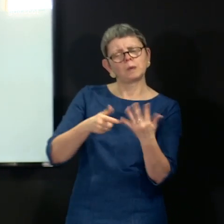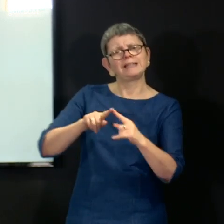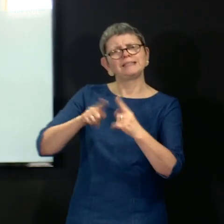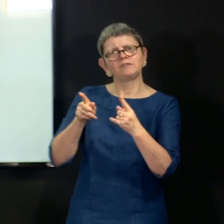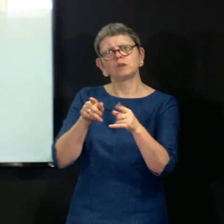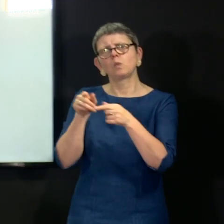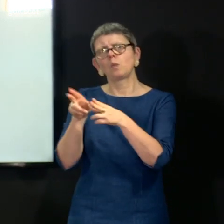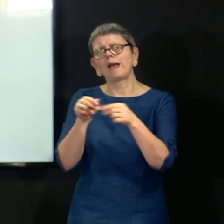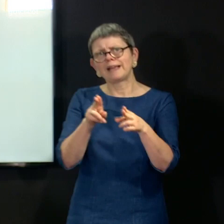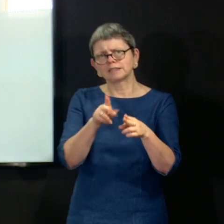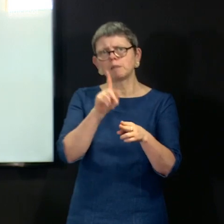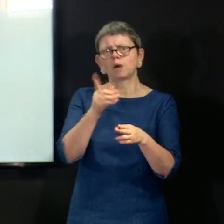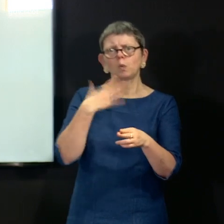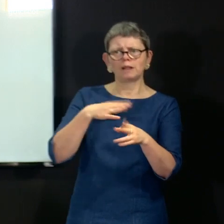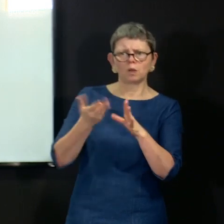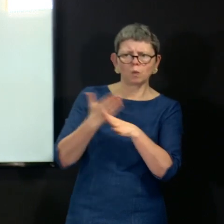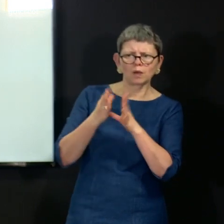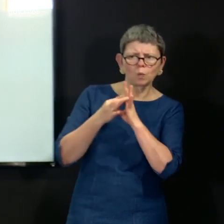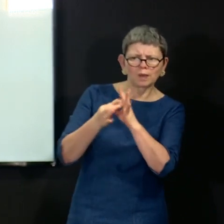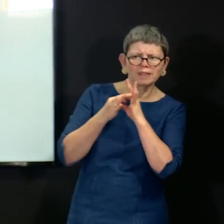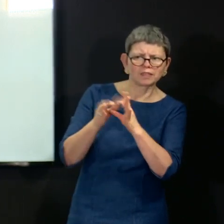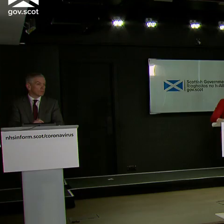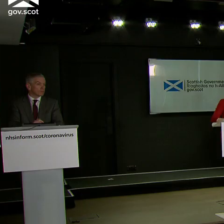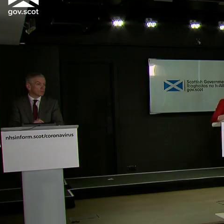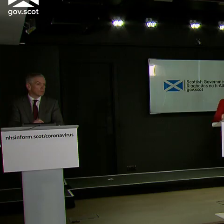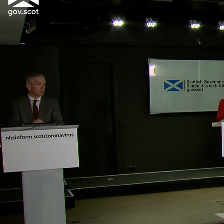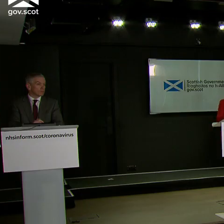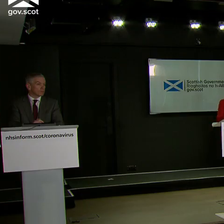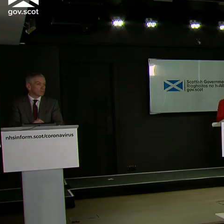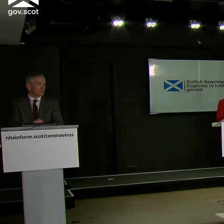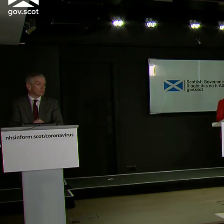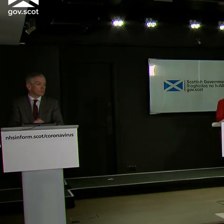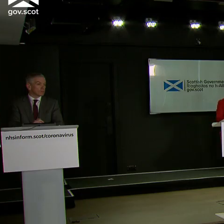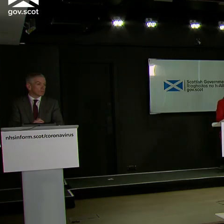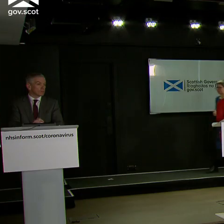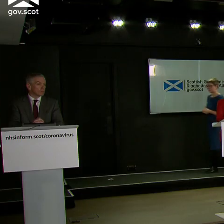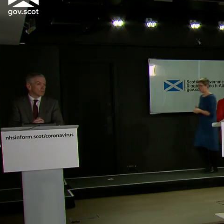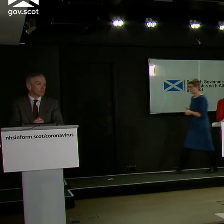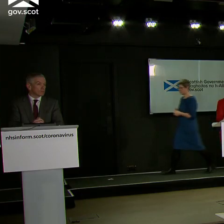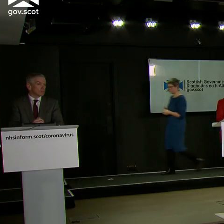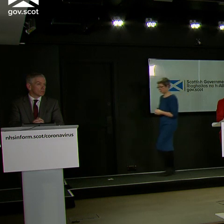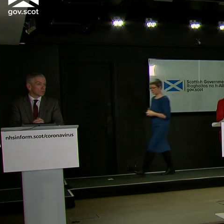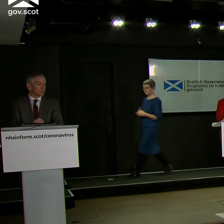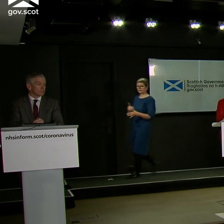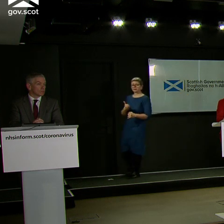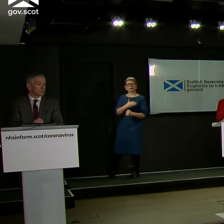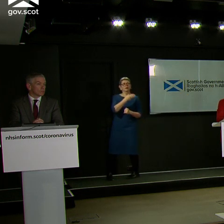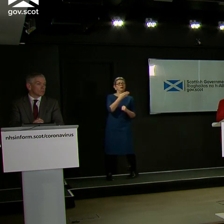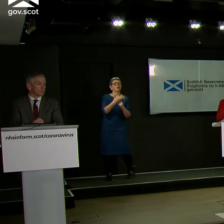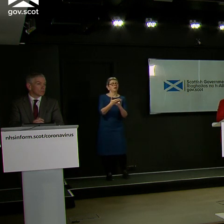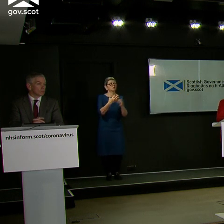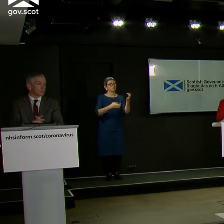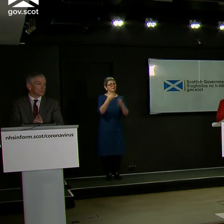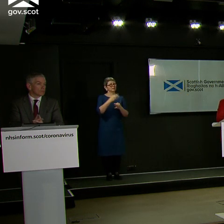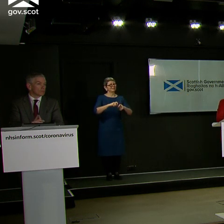want to work with care homes to see what more help we can provide. Thank you. And our last question today is Terry Murden from Daily Business.